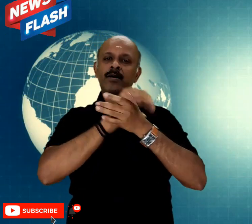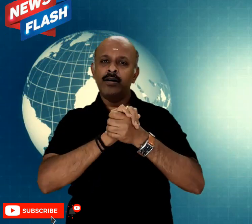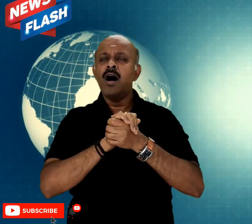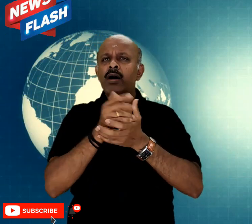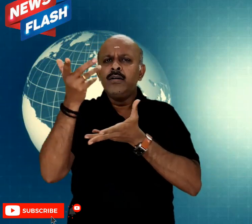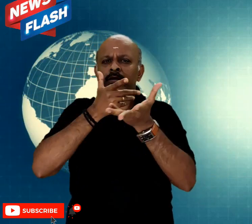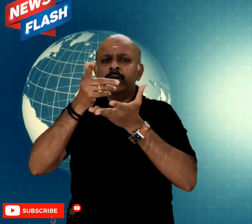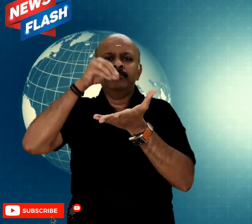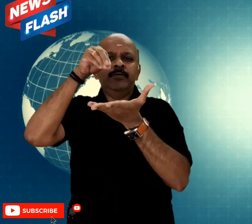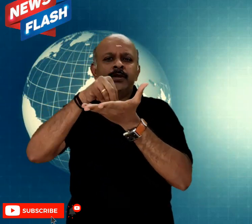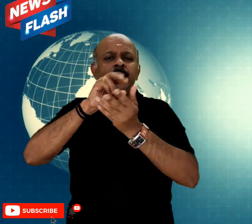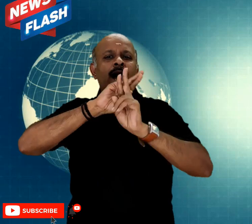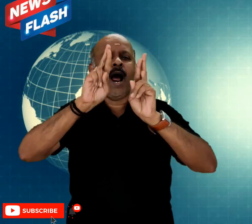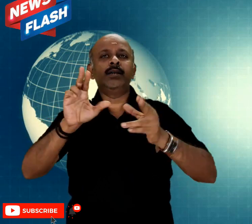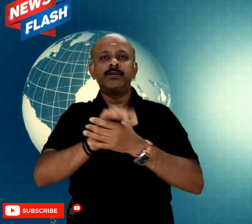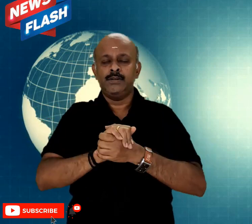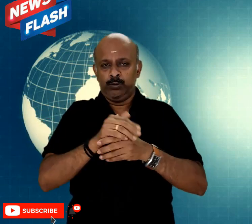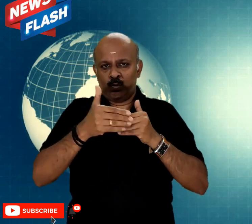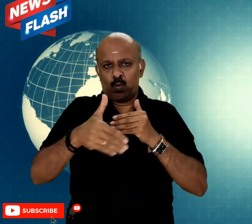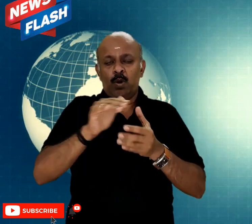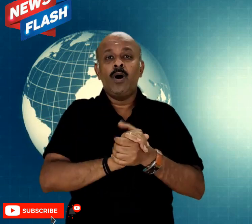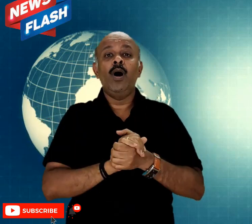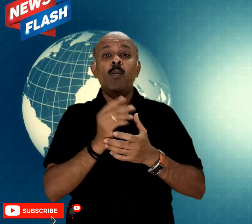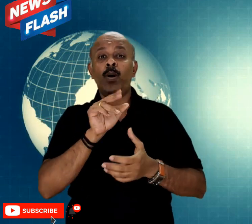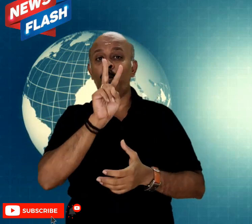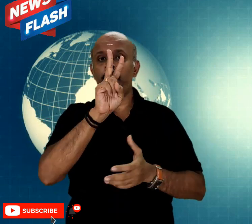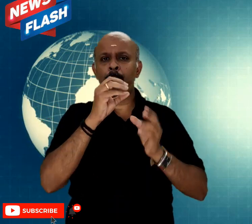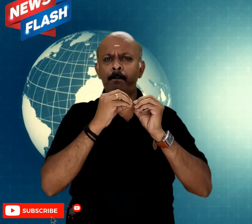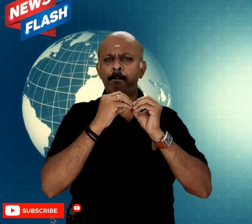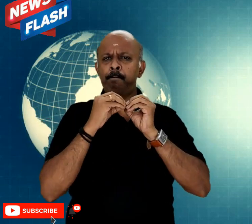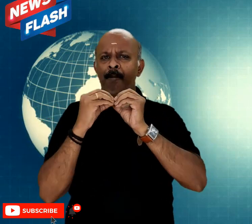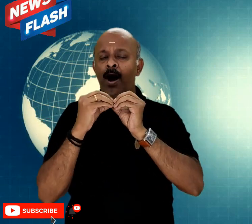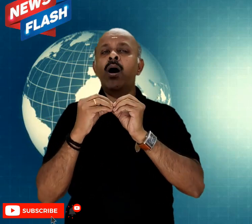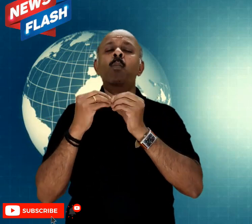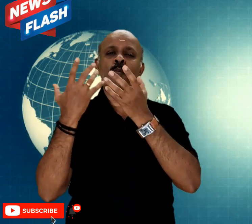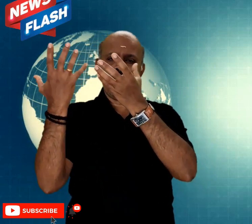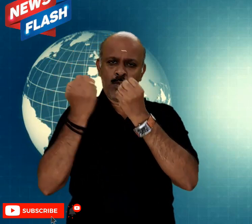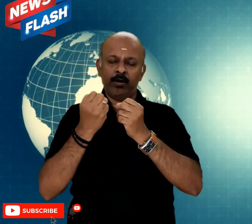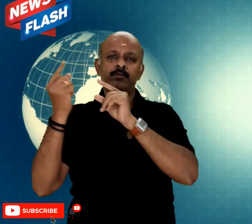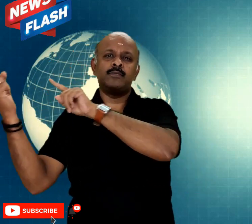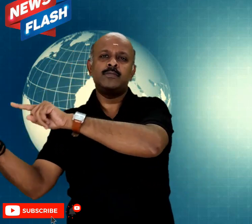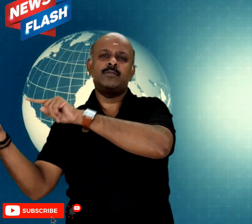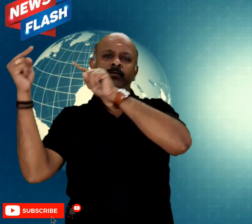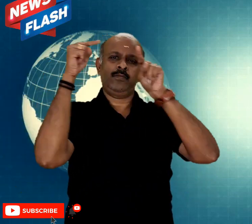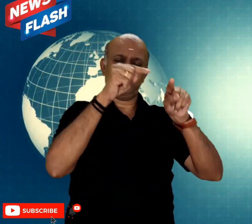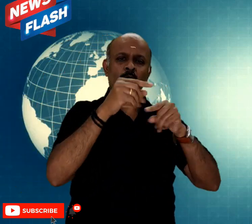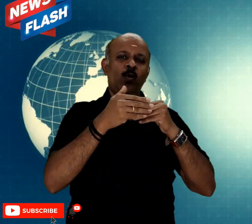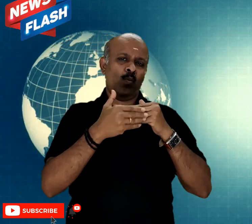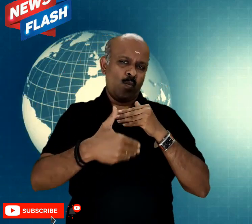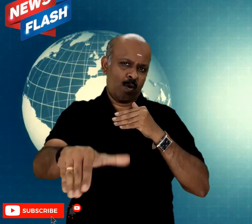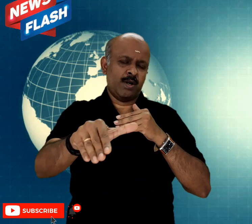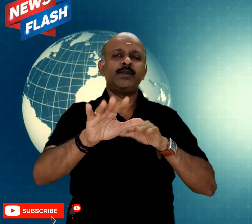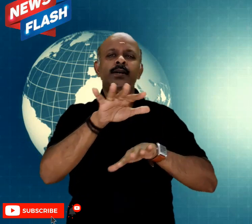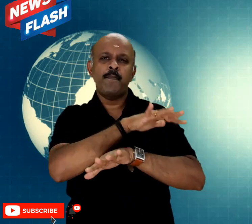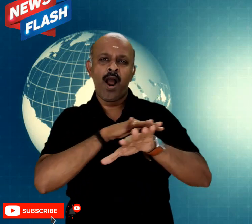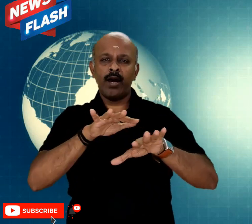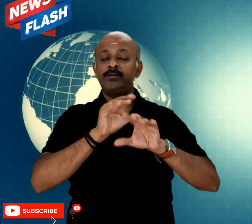1 or 2 billion doses of the vaccine sell at a low price to the middle class-incombed family. And